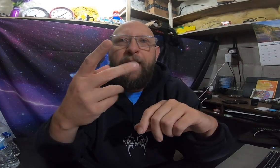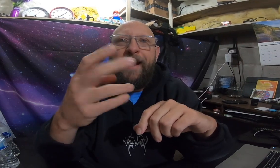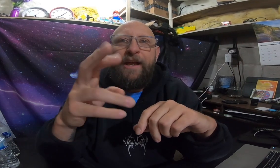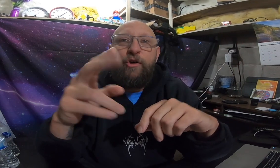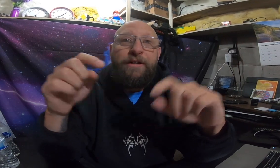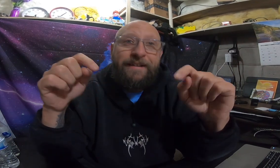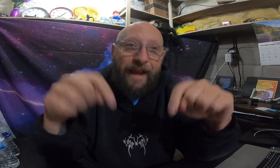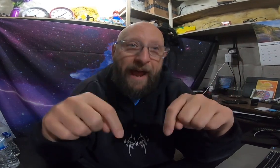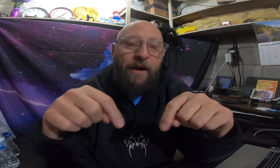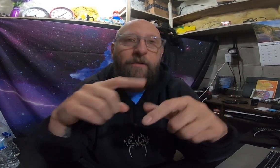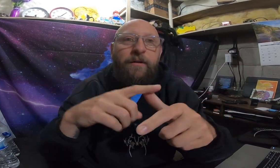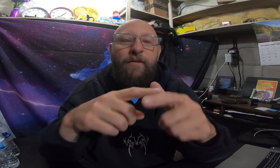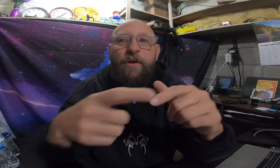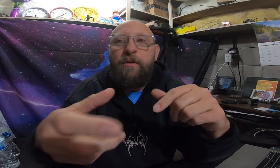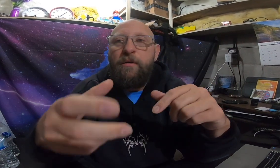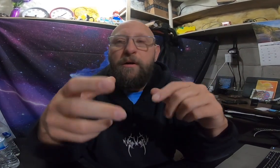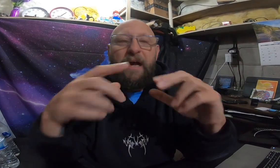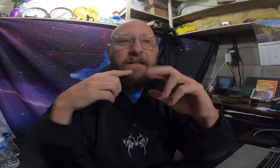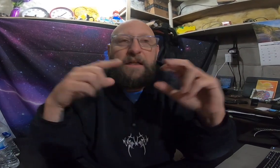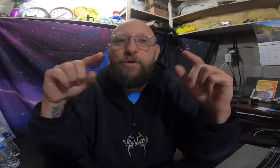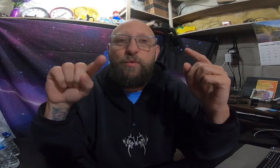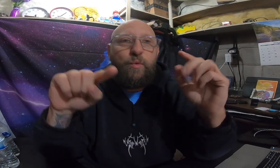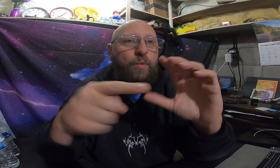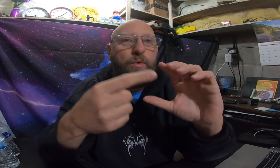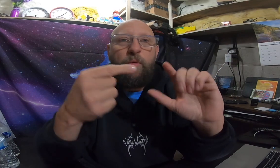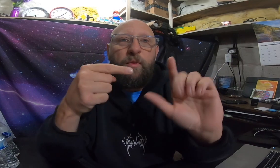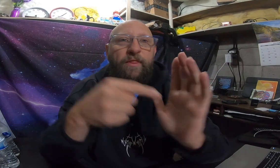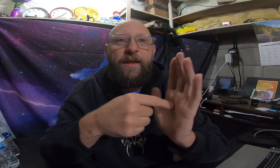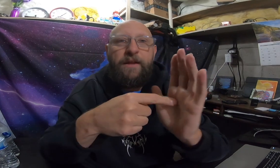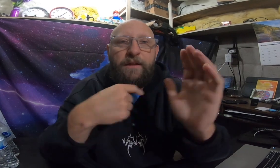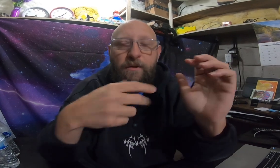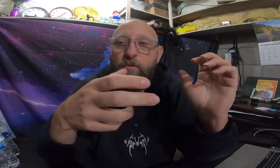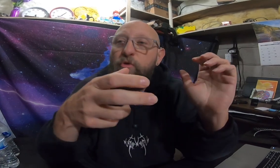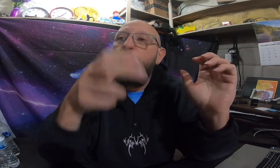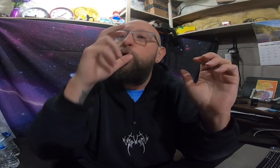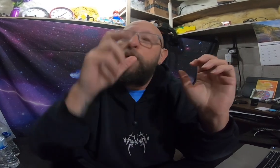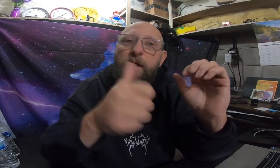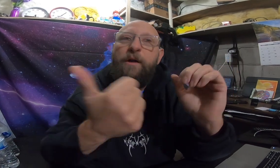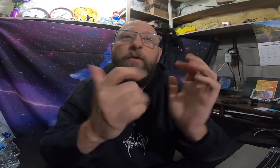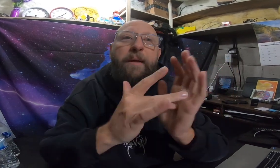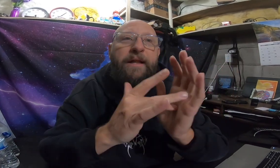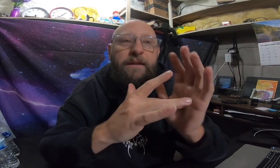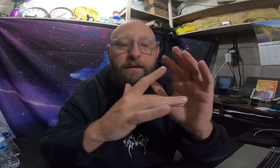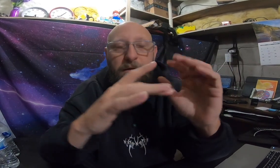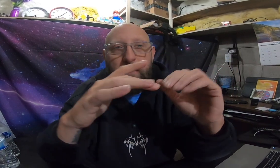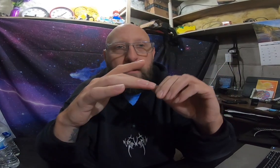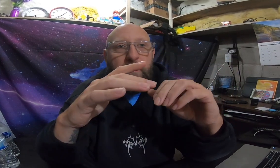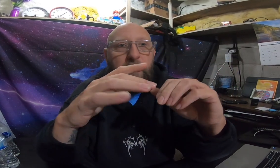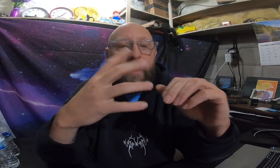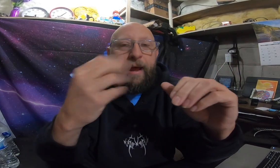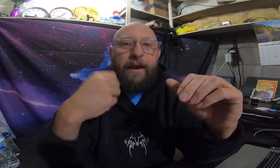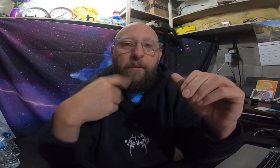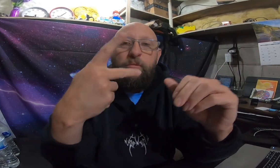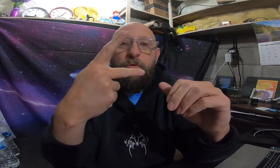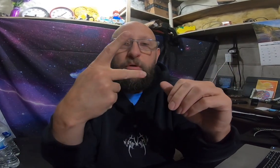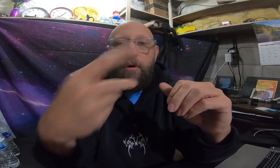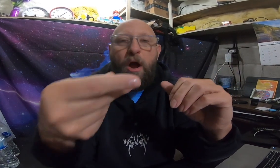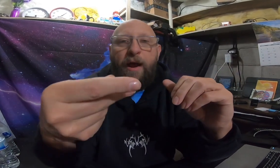heater down, and then I just moved it, like, another medicine, and I'd knock